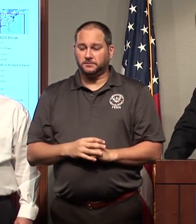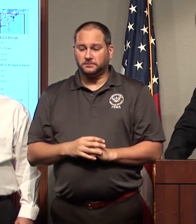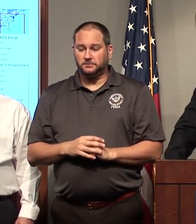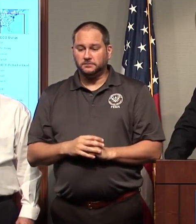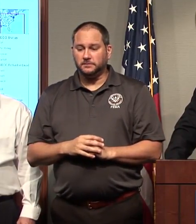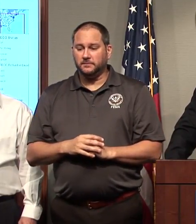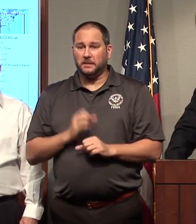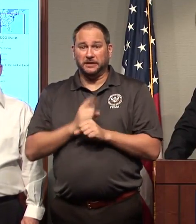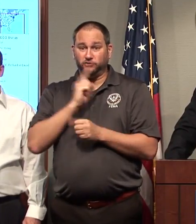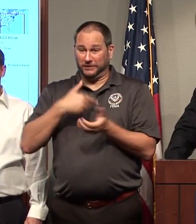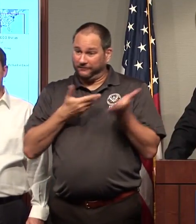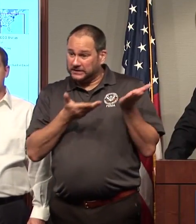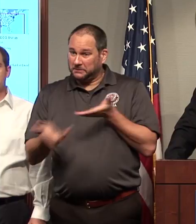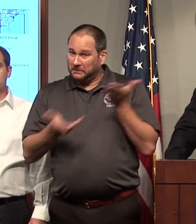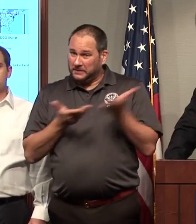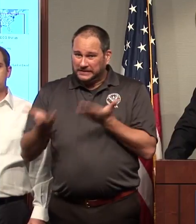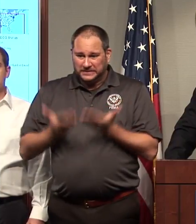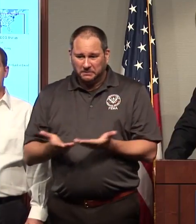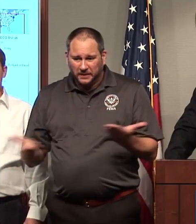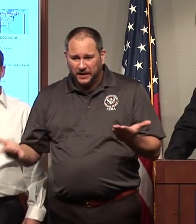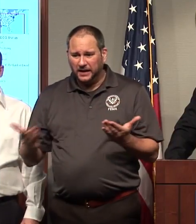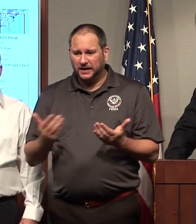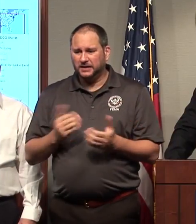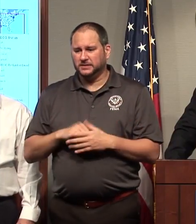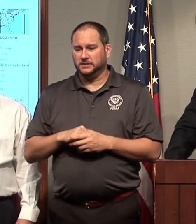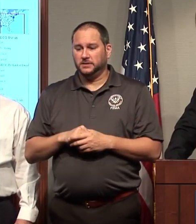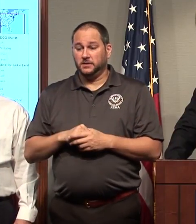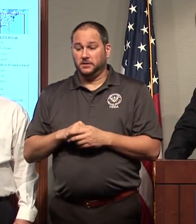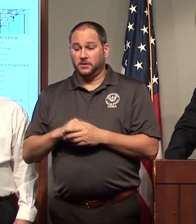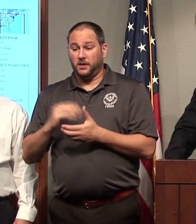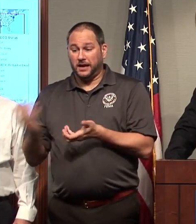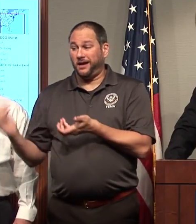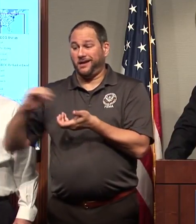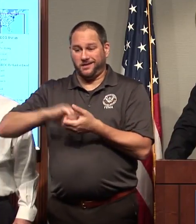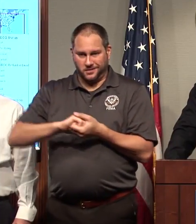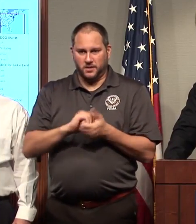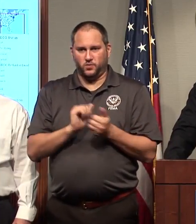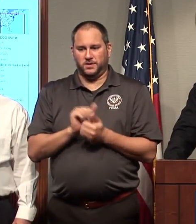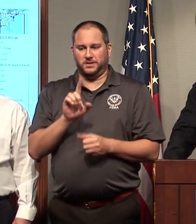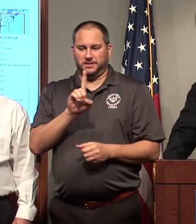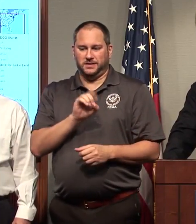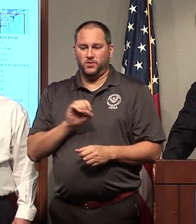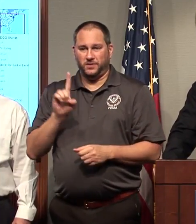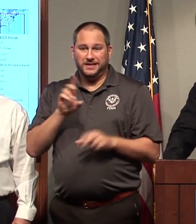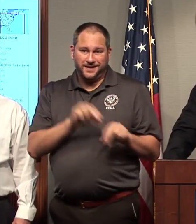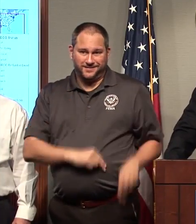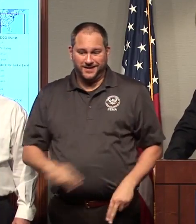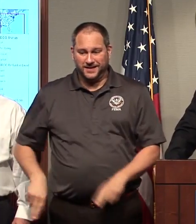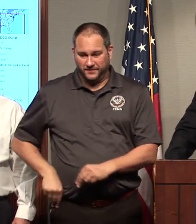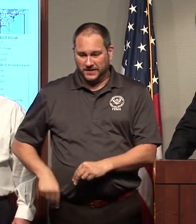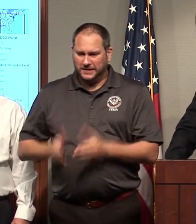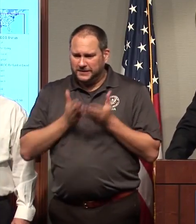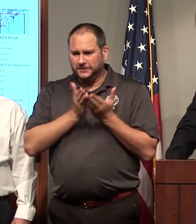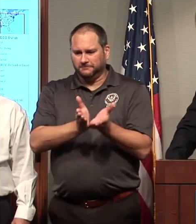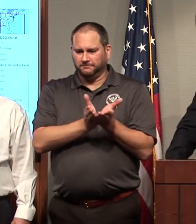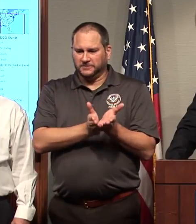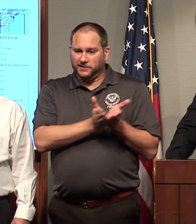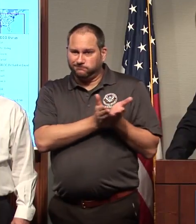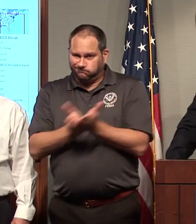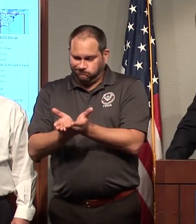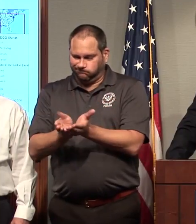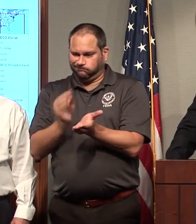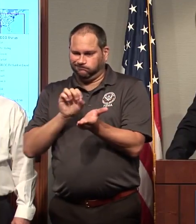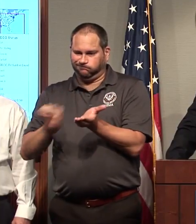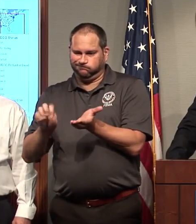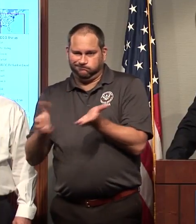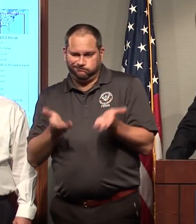air bridges through our partners with the DOD and the Navy with the ships that are offshore there, and we continue to